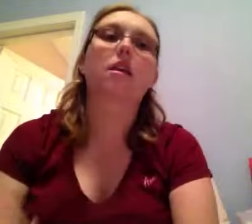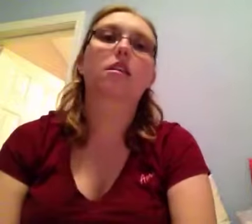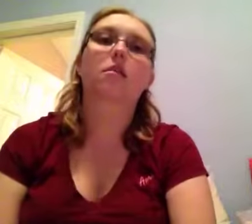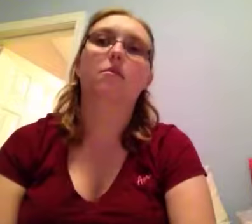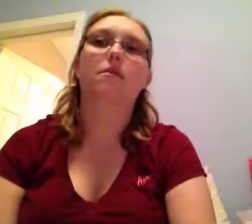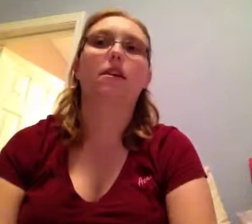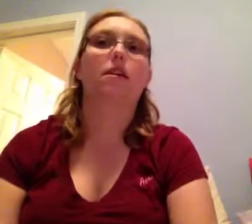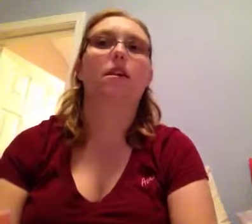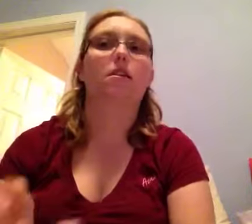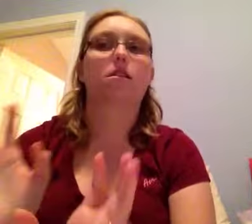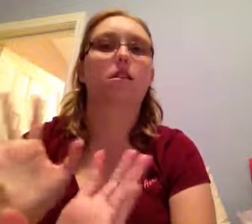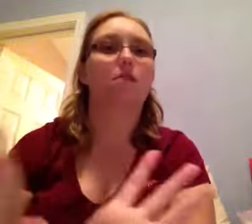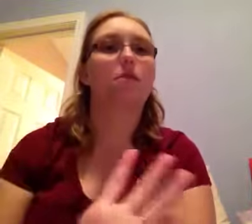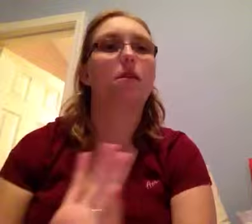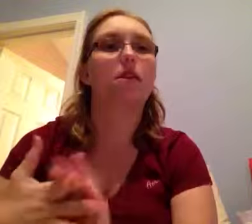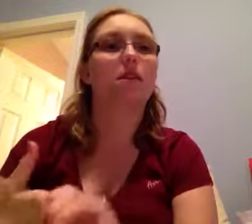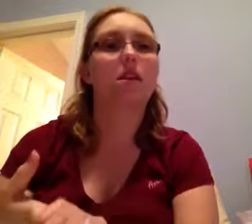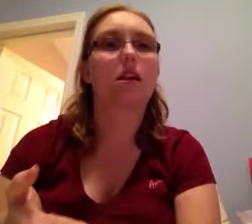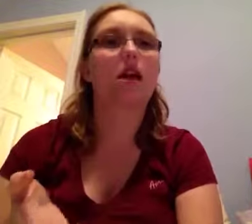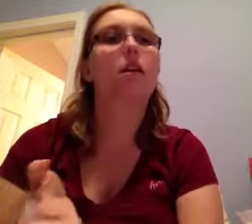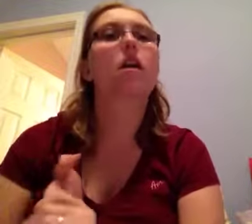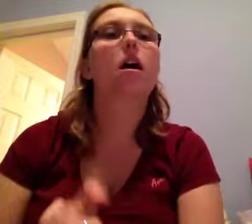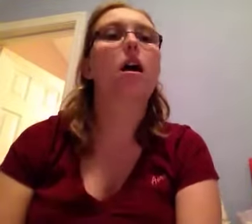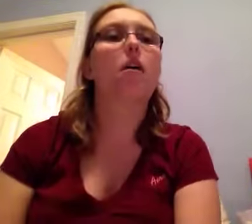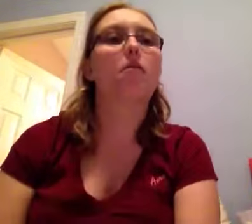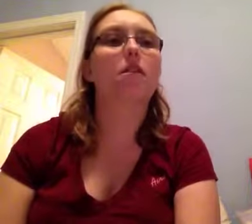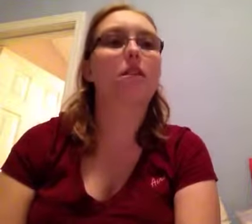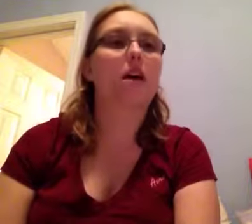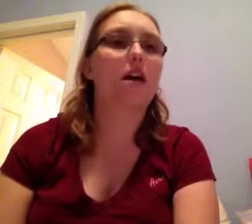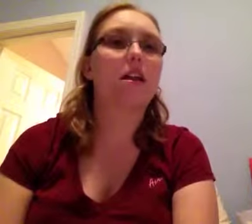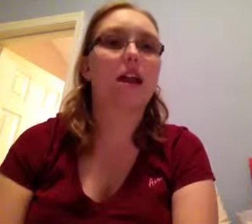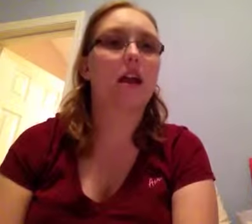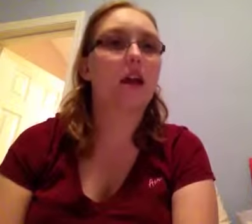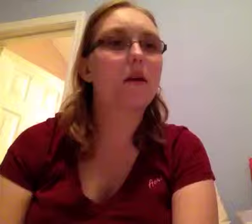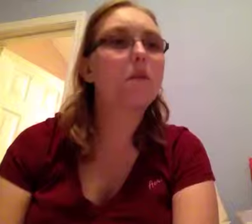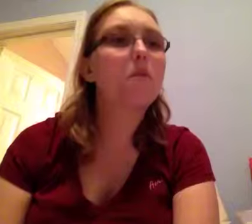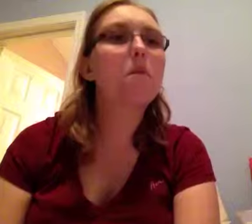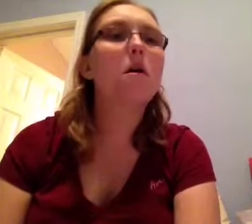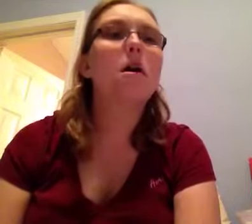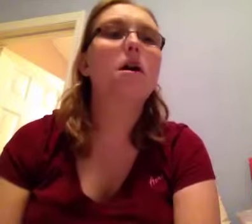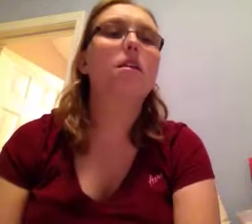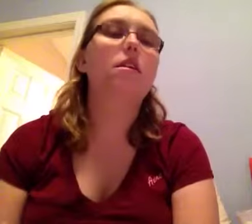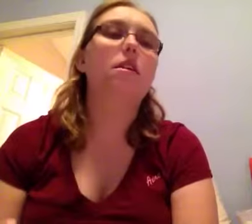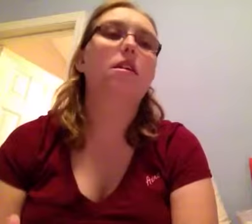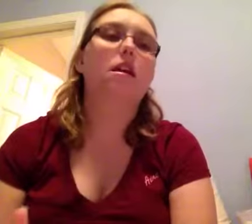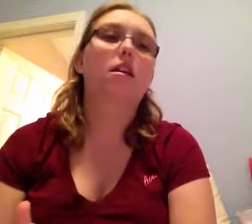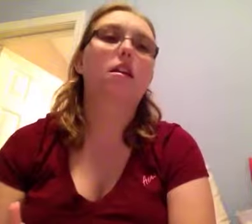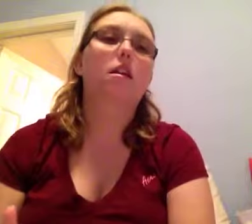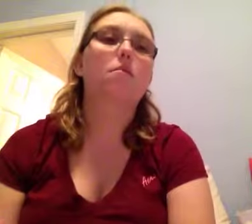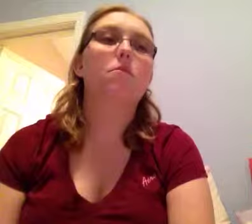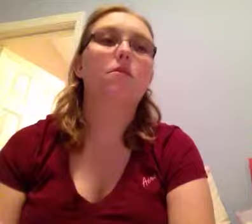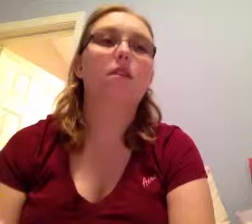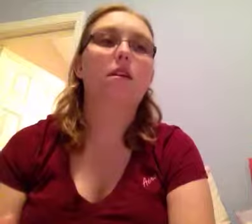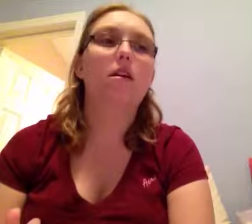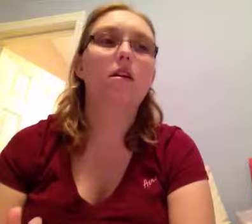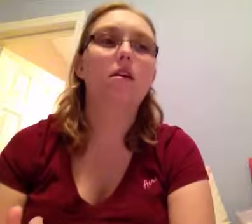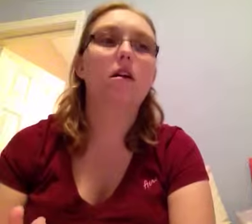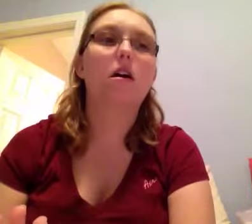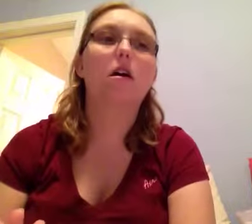excellent movie, and I suggest everybody to see that. I rated that an A. Okay, the next movie, um,